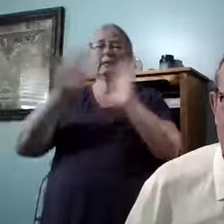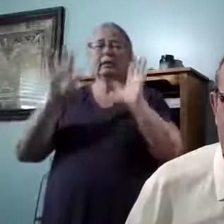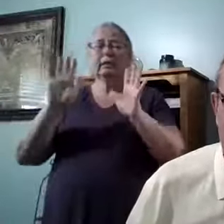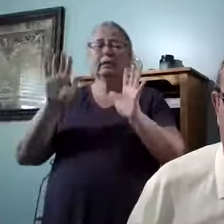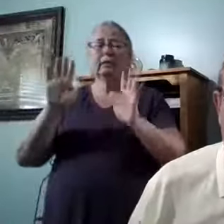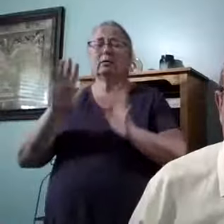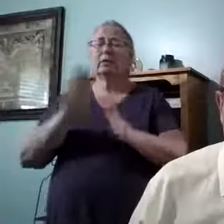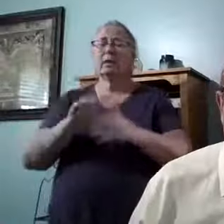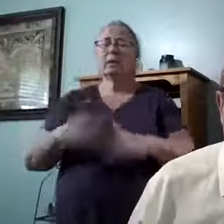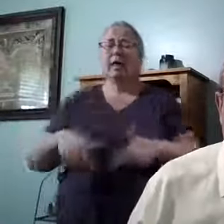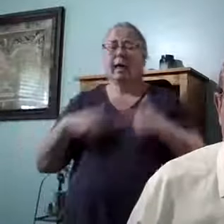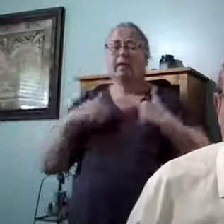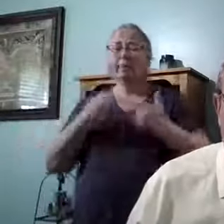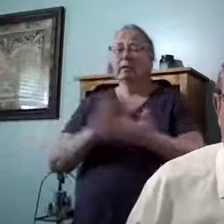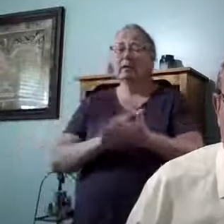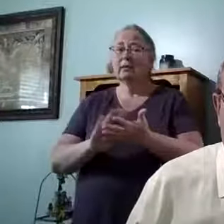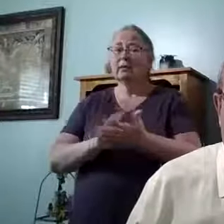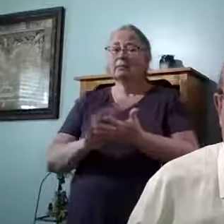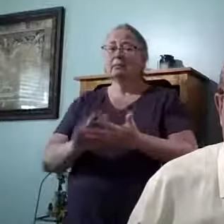slate clean